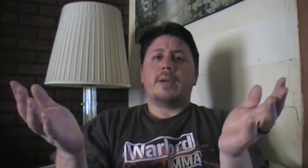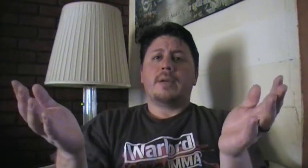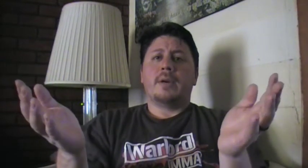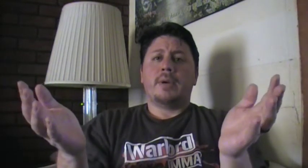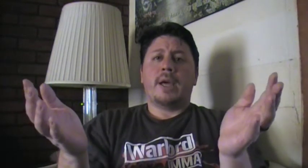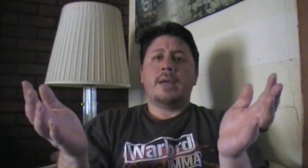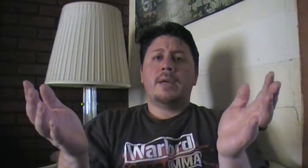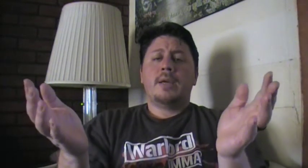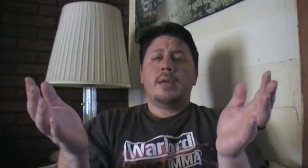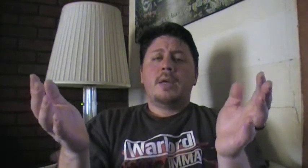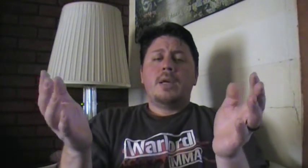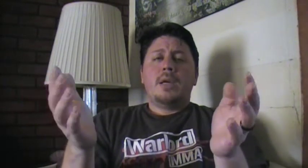okay?